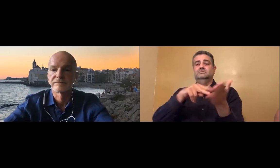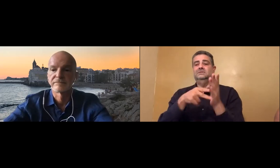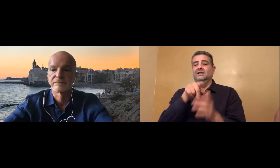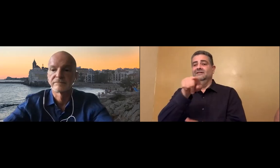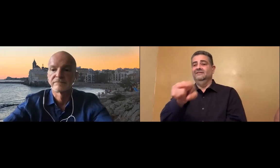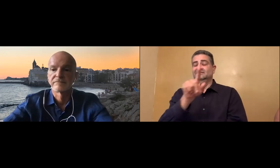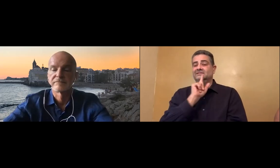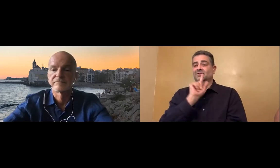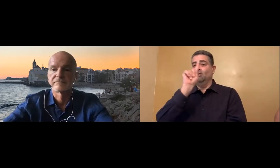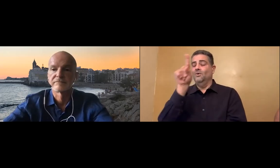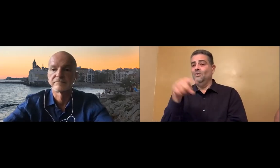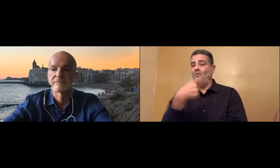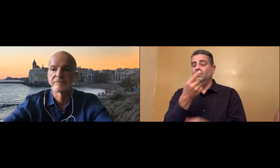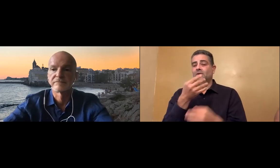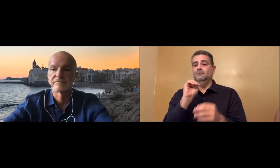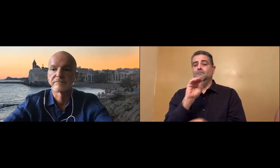I also want to emphasize.